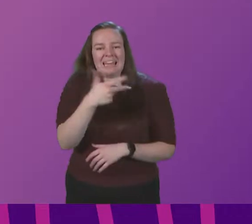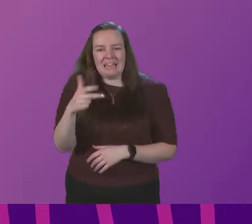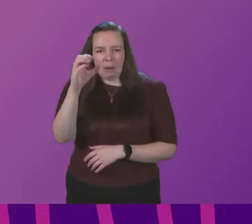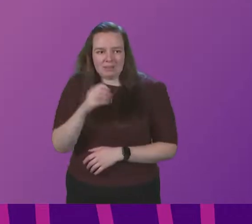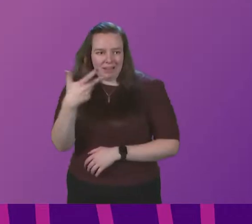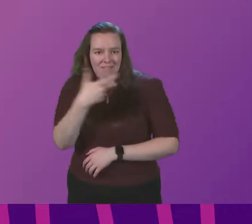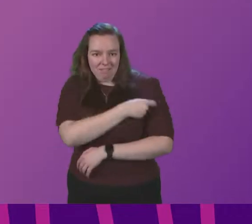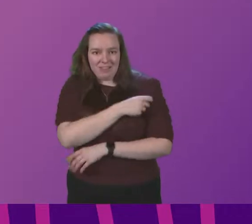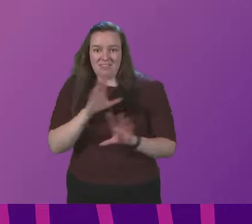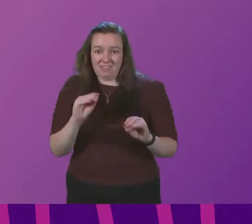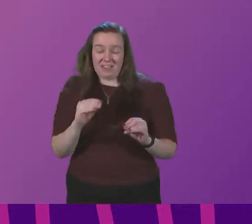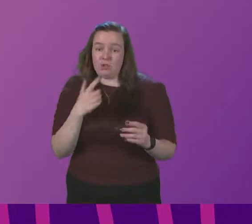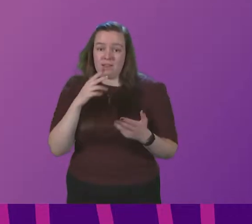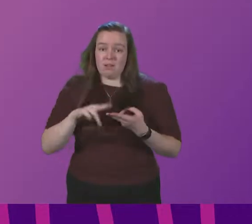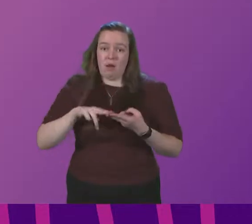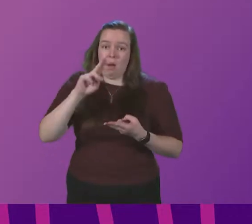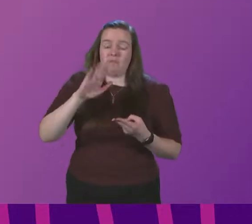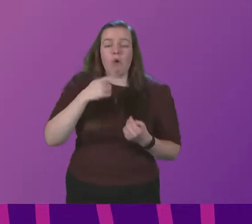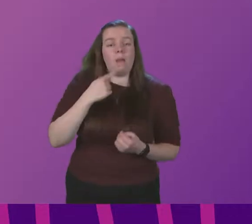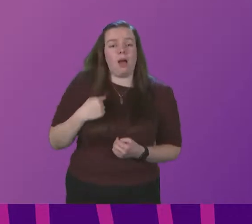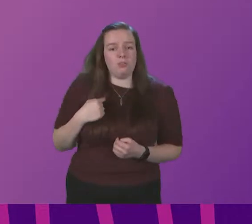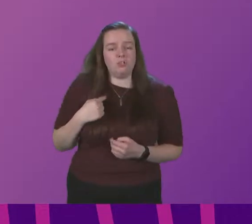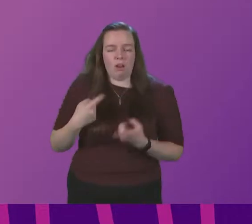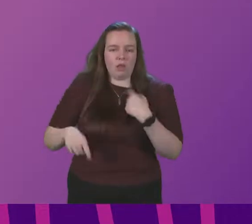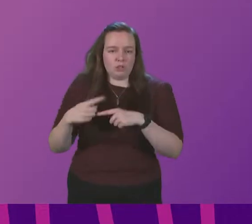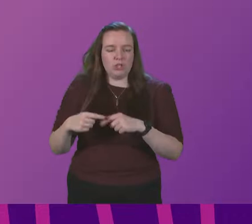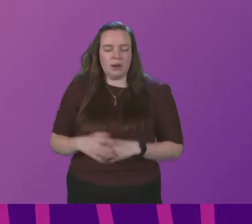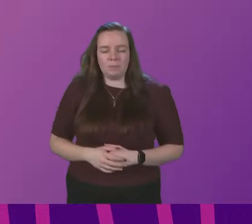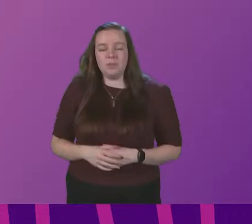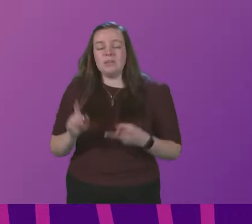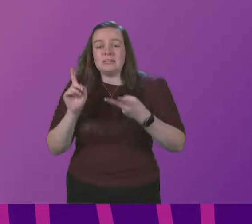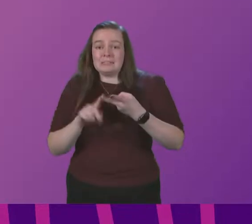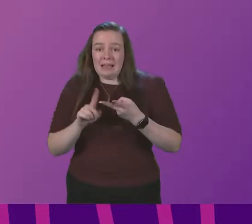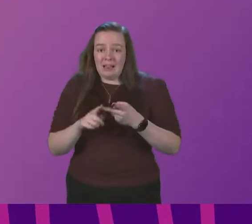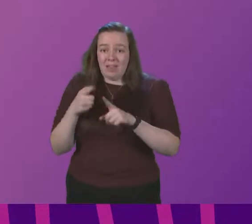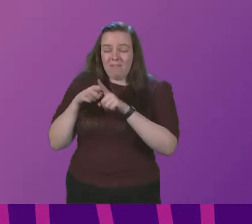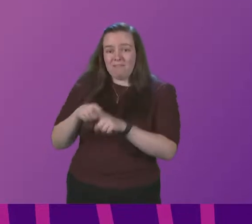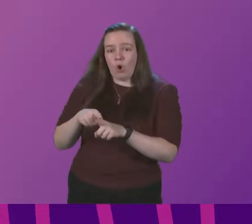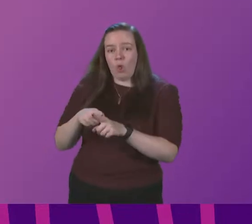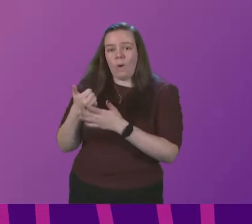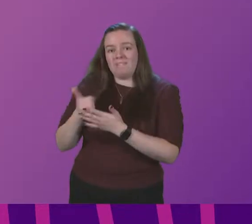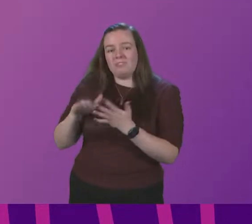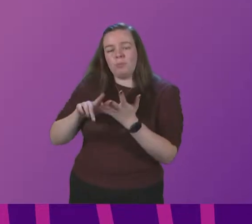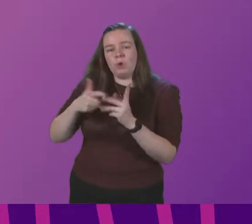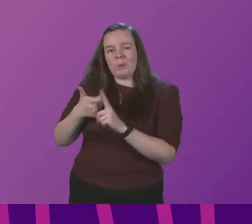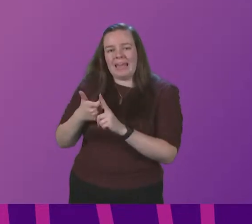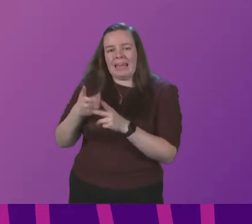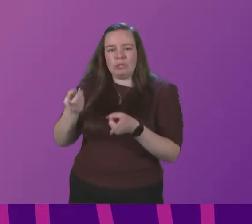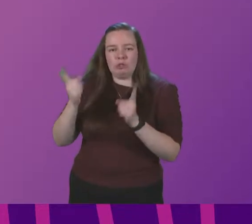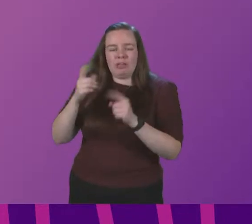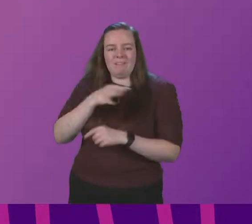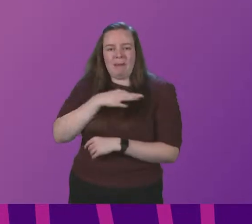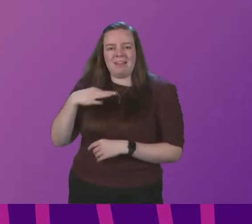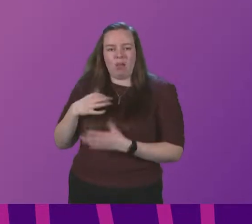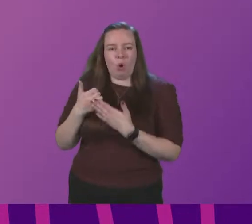which is higher than last year. Secondly, and in line with advice from the UK Chief Medical Officers, the requirement for